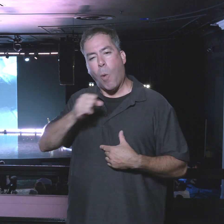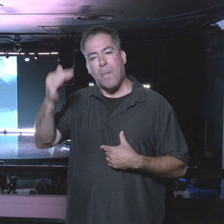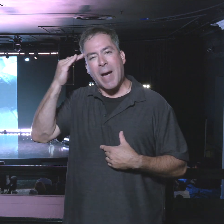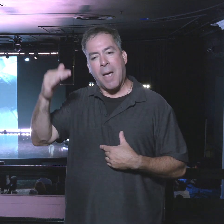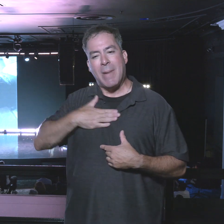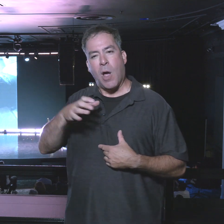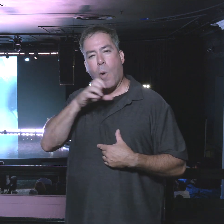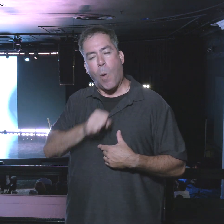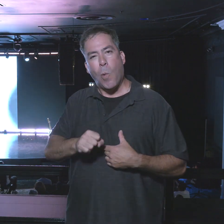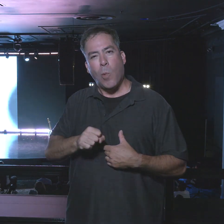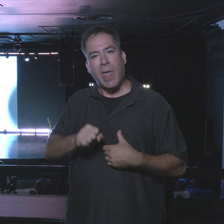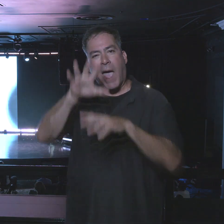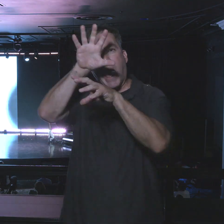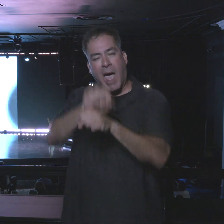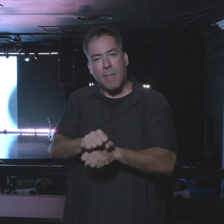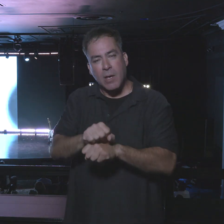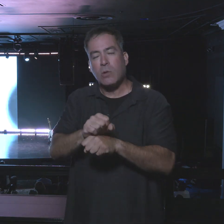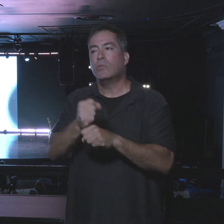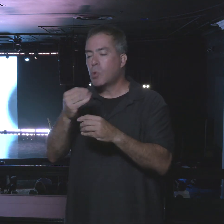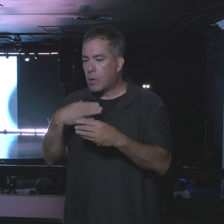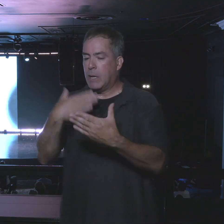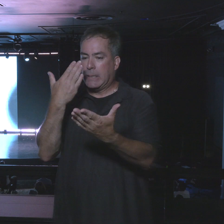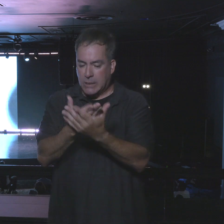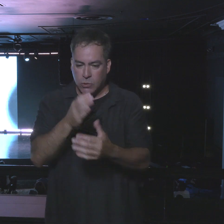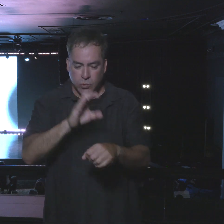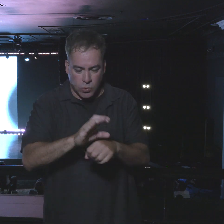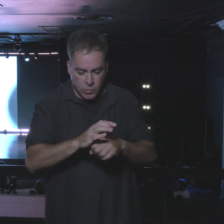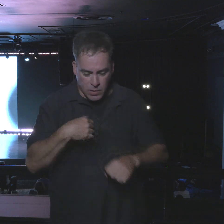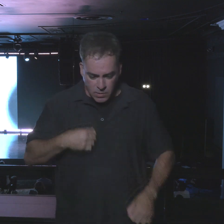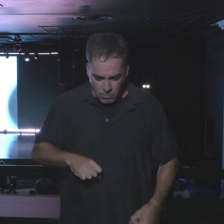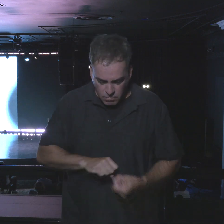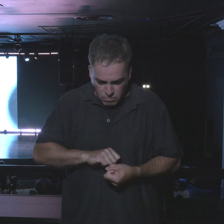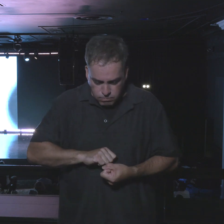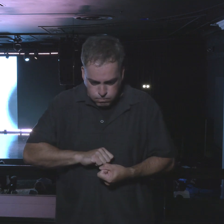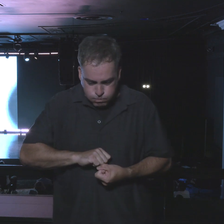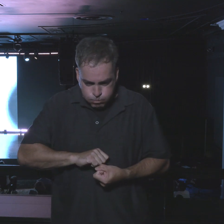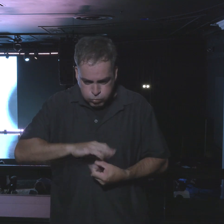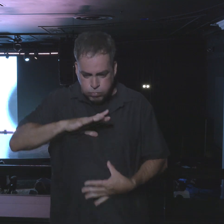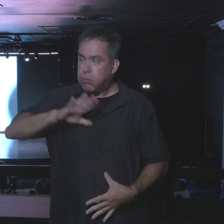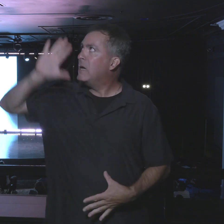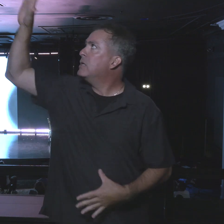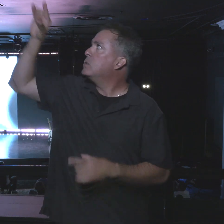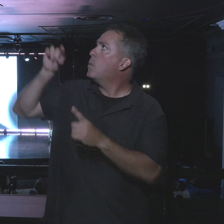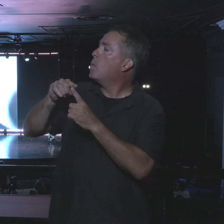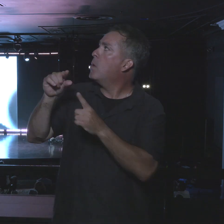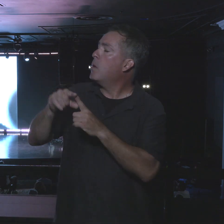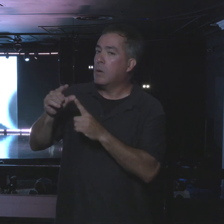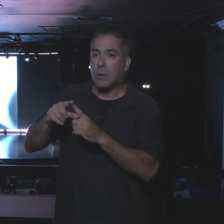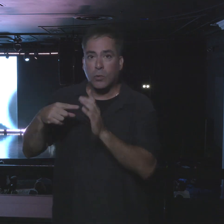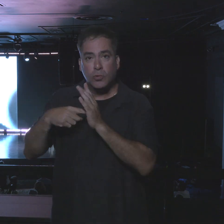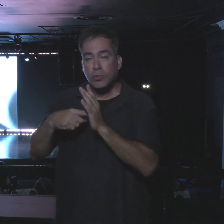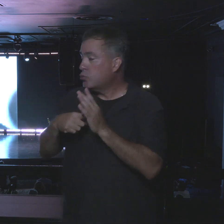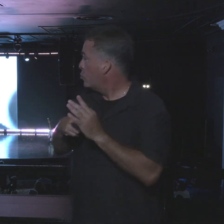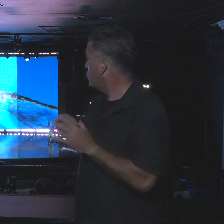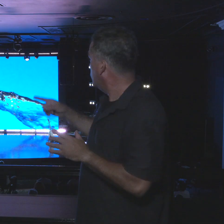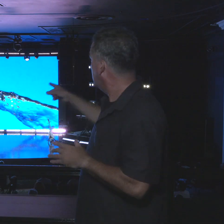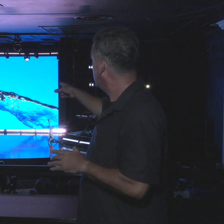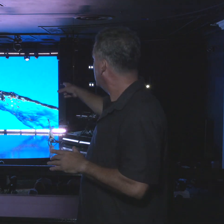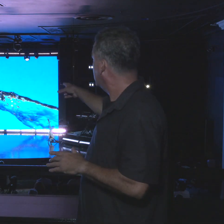old nature. So, I come to church, and I get filled with the word of God. Show the beautiful pipe.